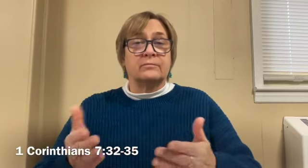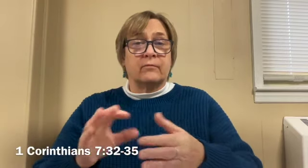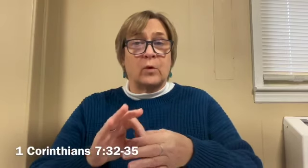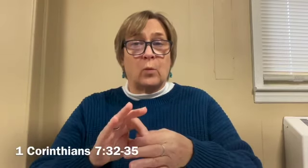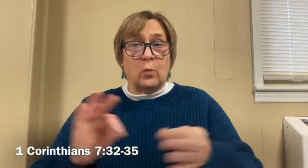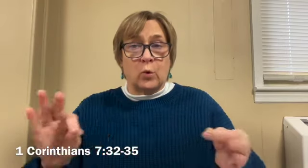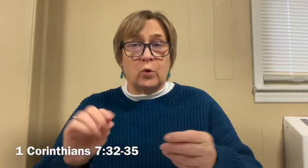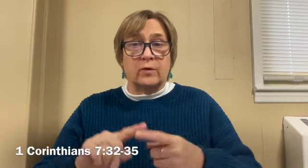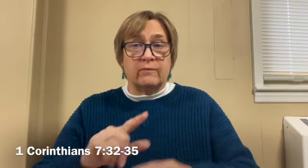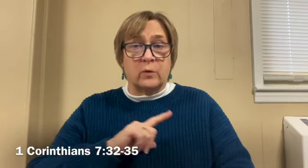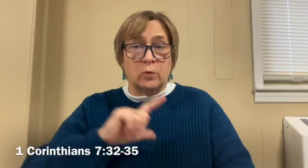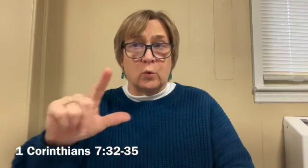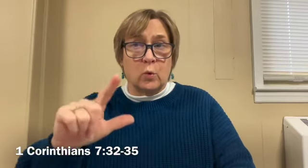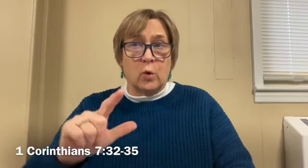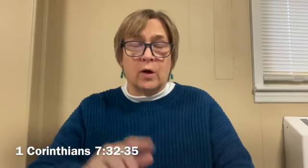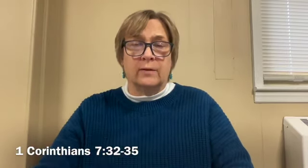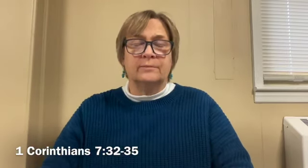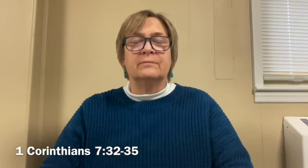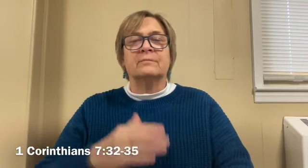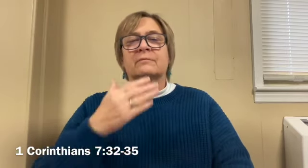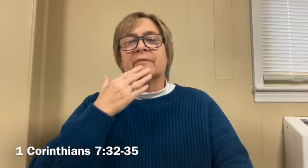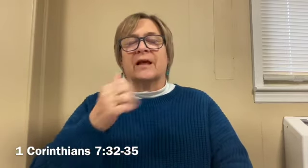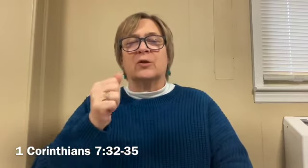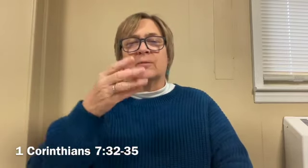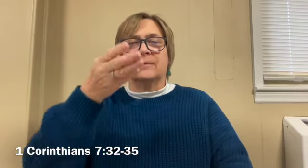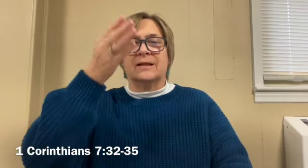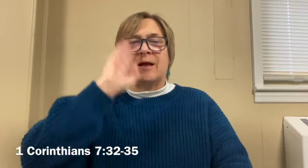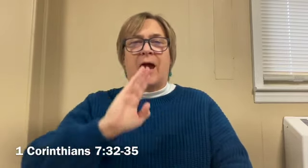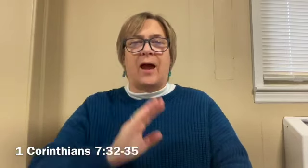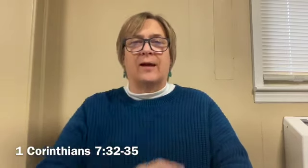the word of the Lord thanks be to God